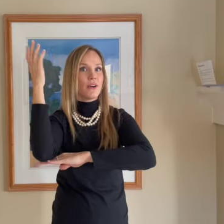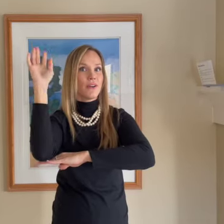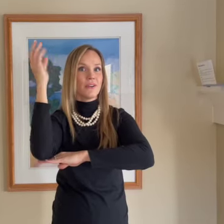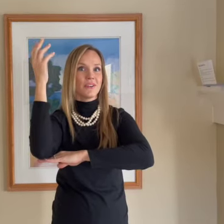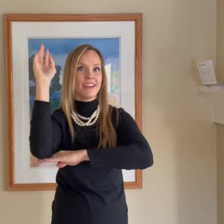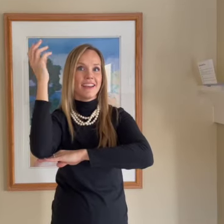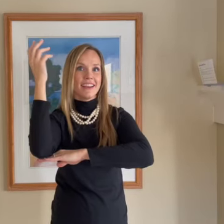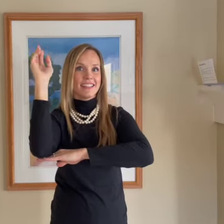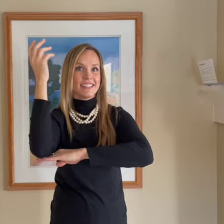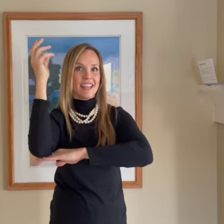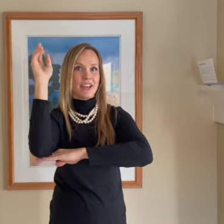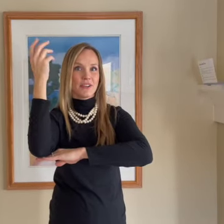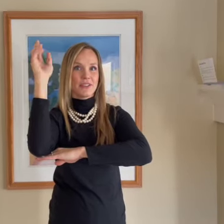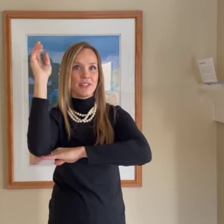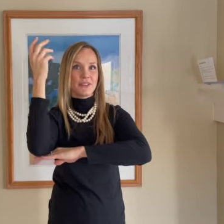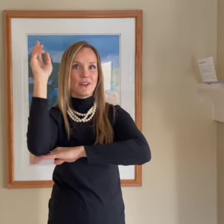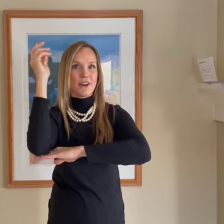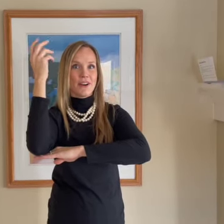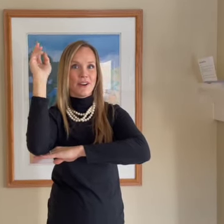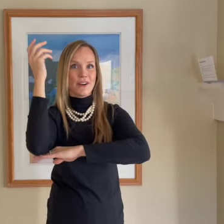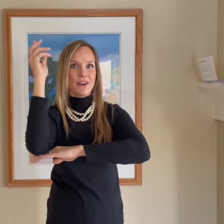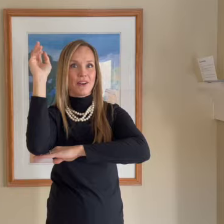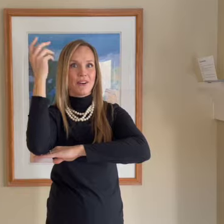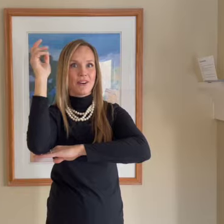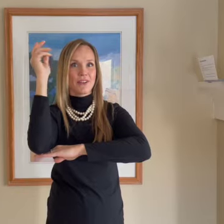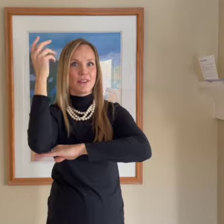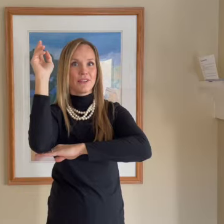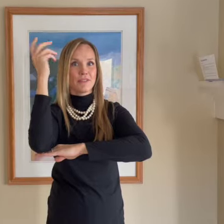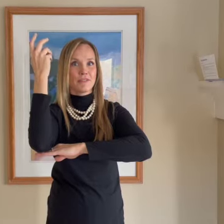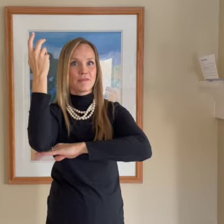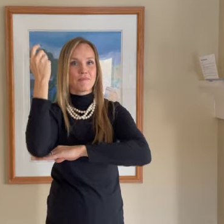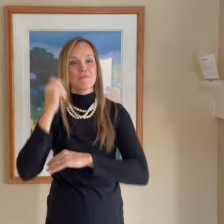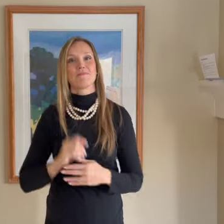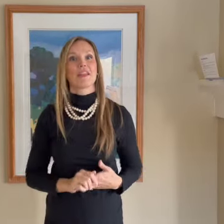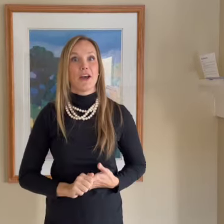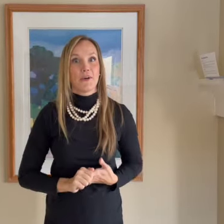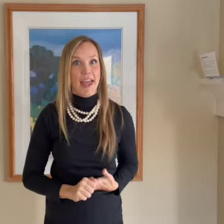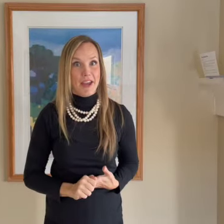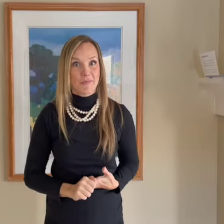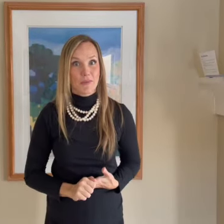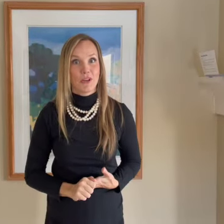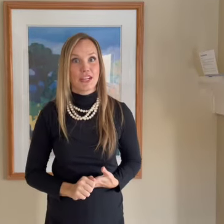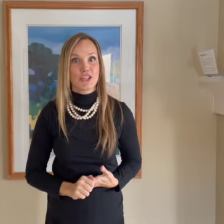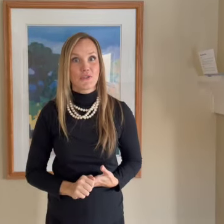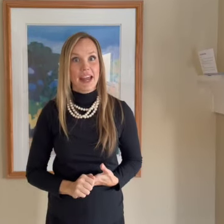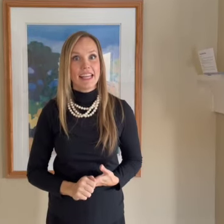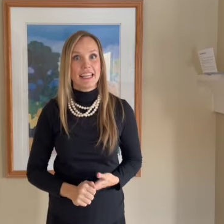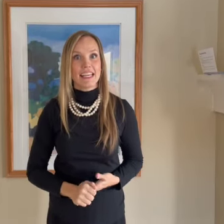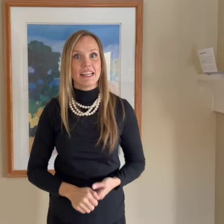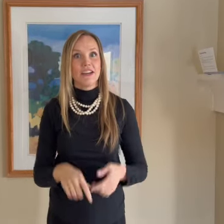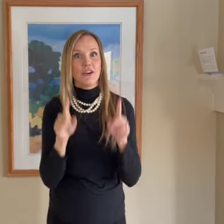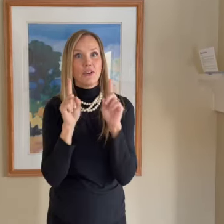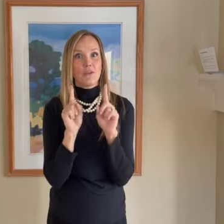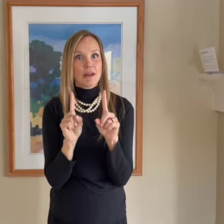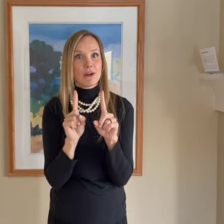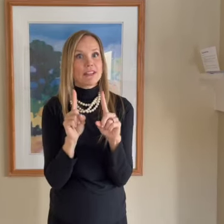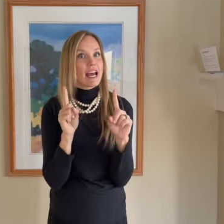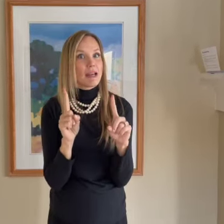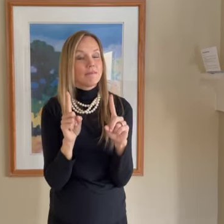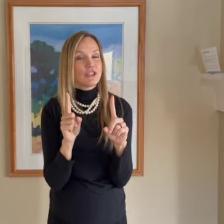sacred grove. Okay. We're going to try it again. One more time, just